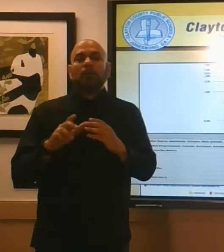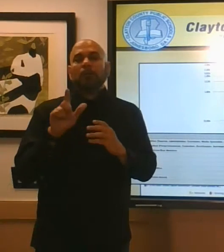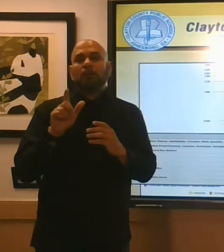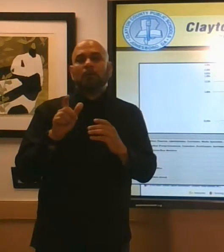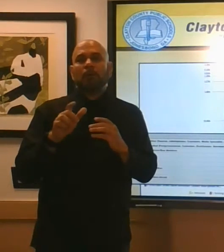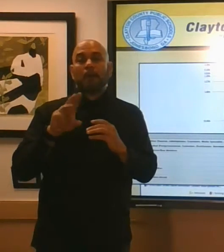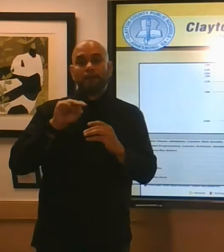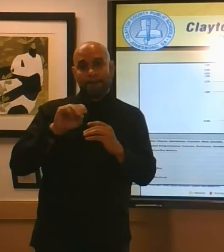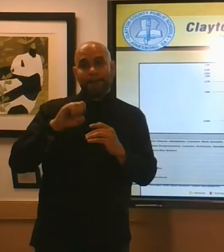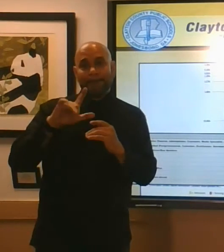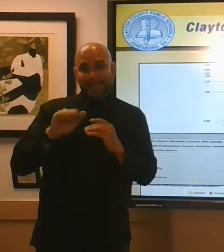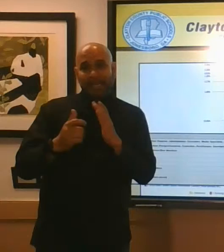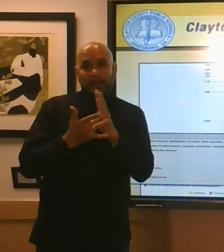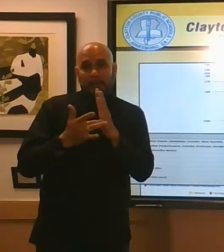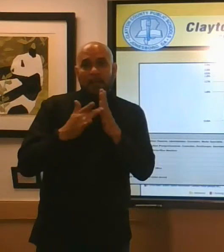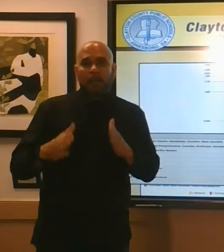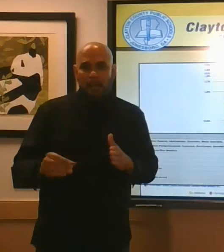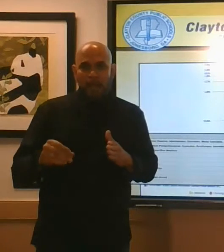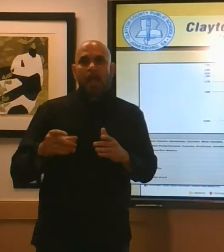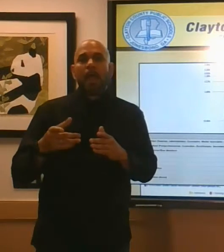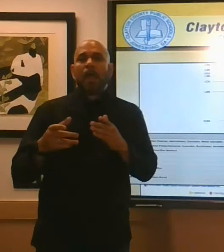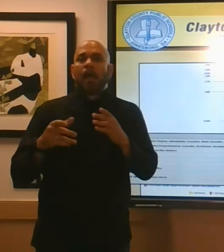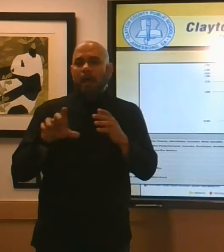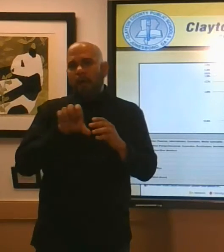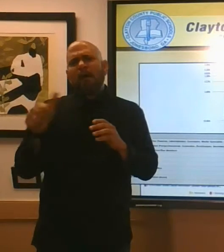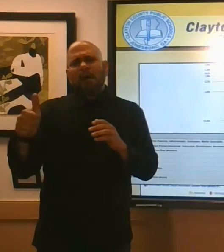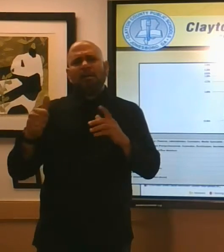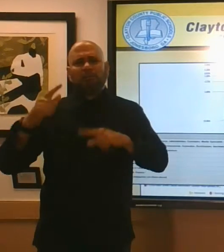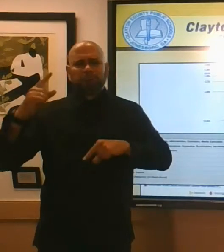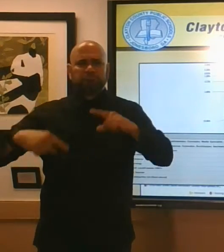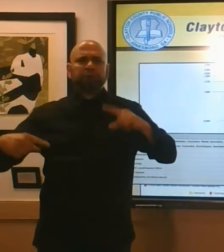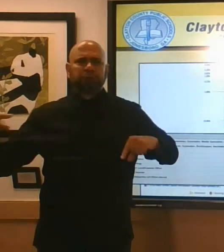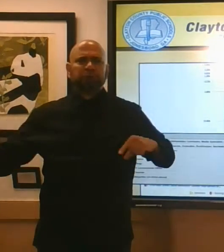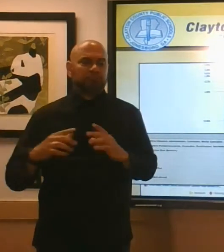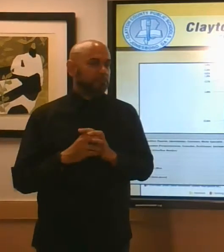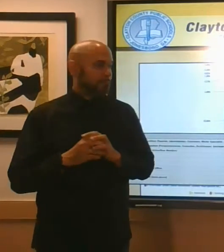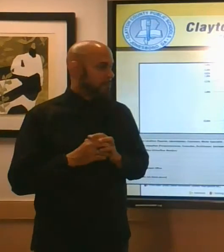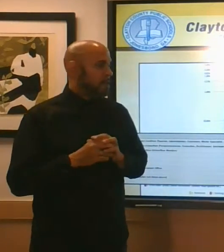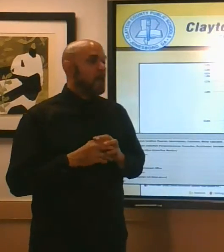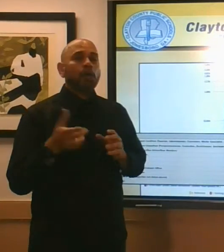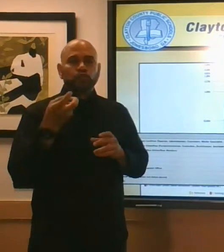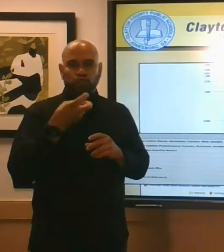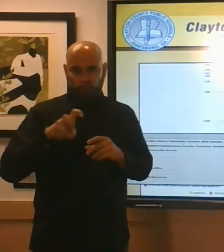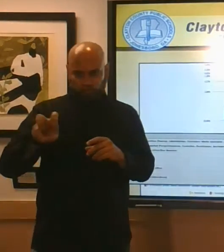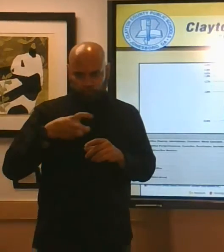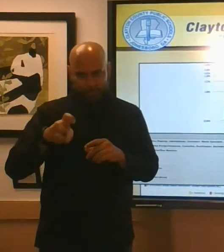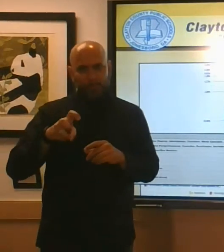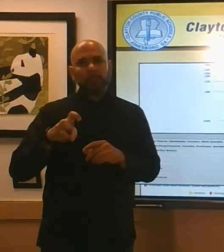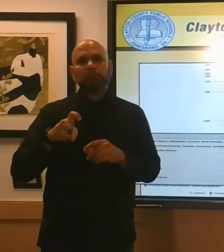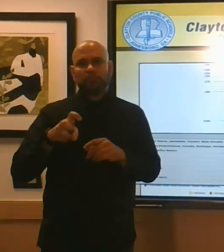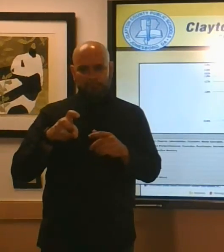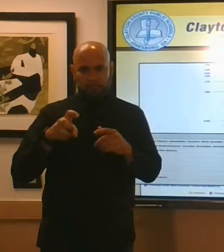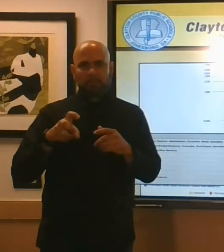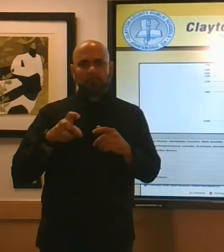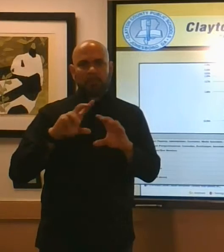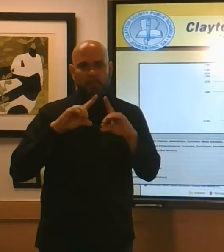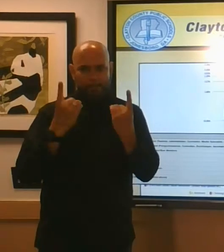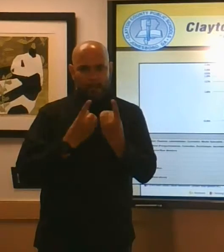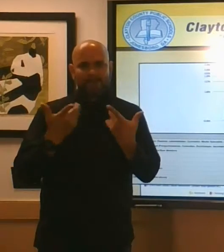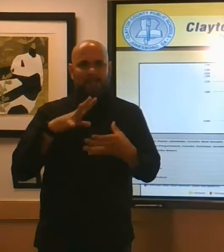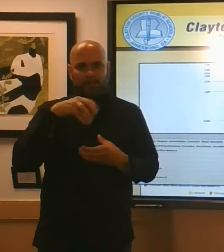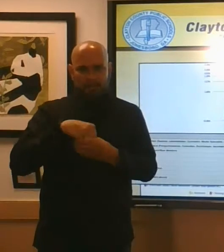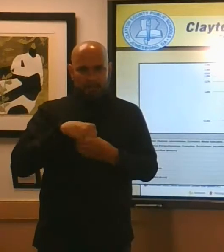school-based paraprofessionals custodians bookkeepers and all transportation department is has participated maintenance